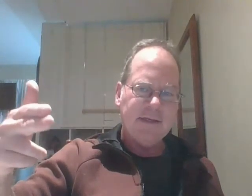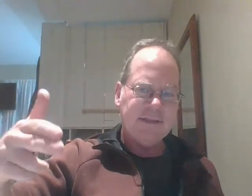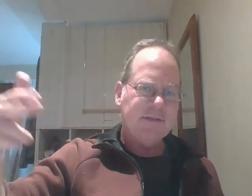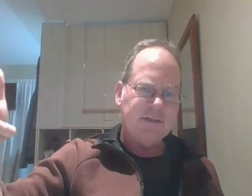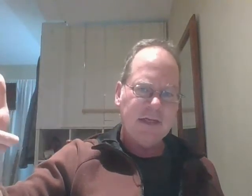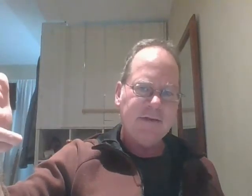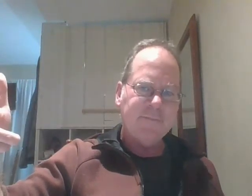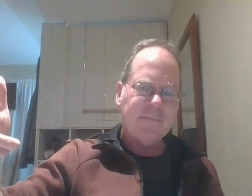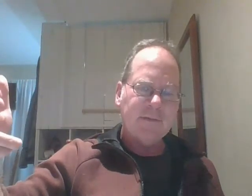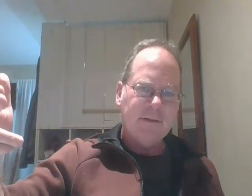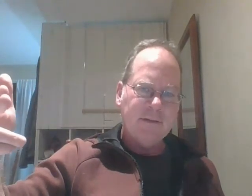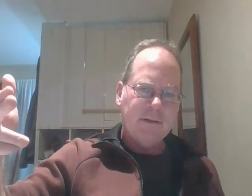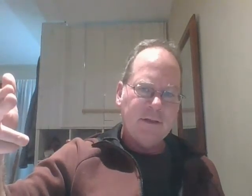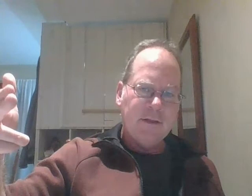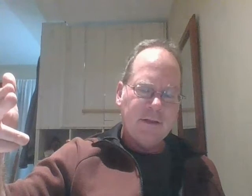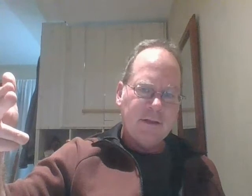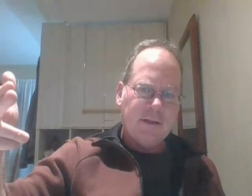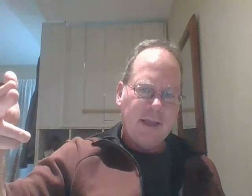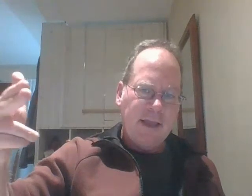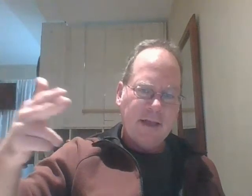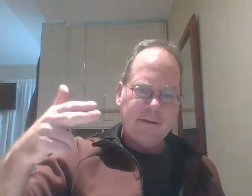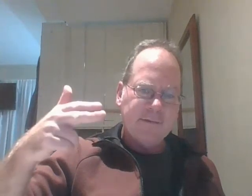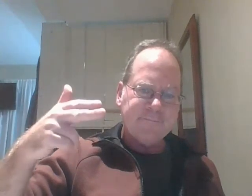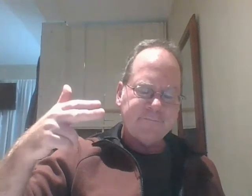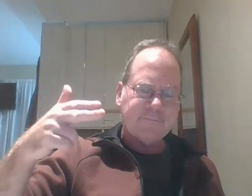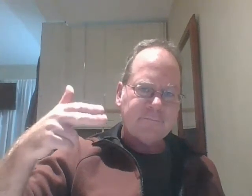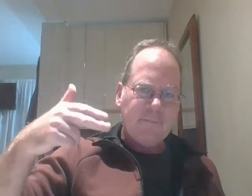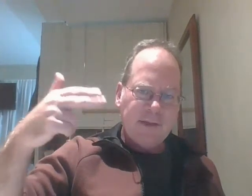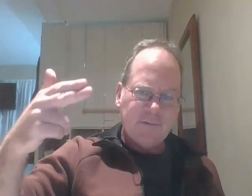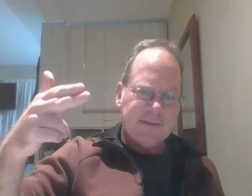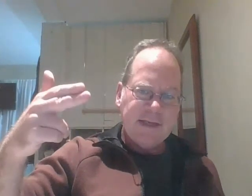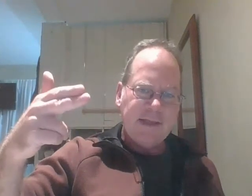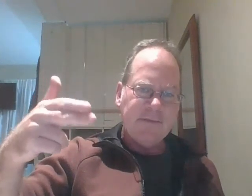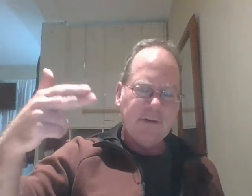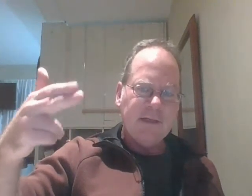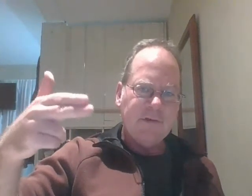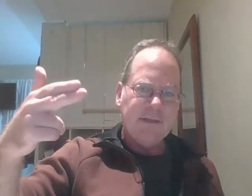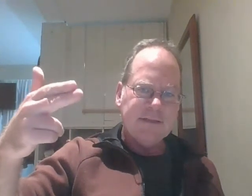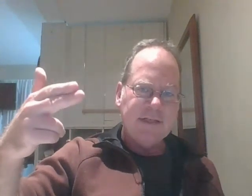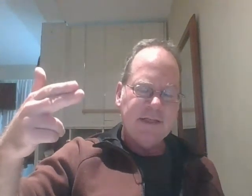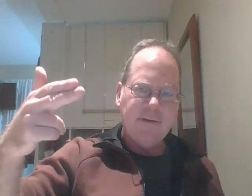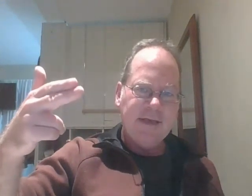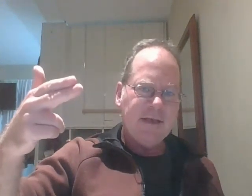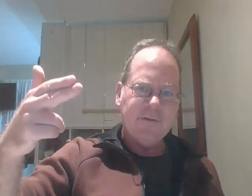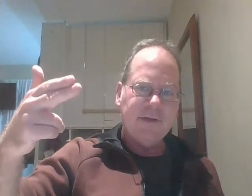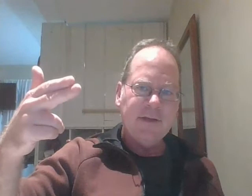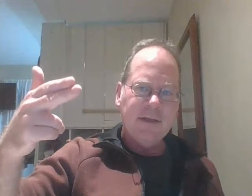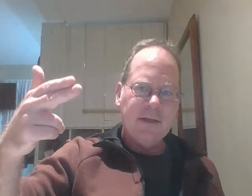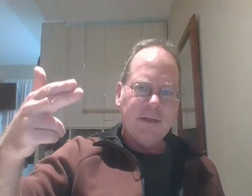states of china and that's why i say like if you're going to live in a big city in any country this is